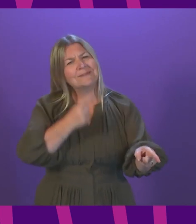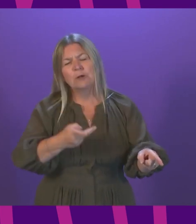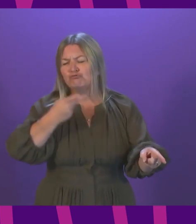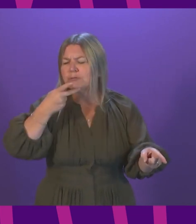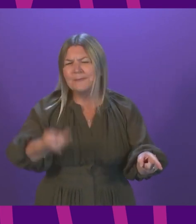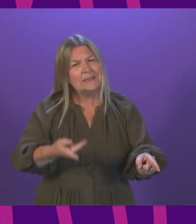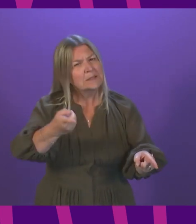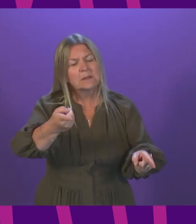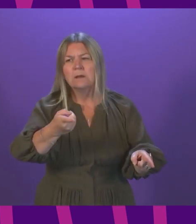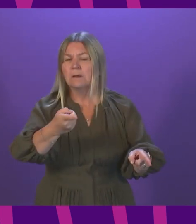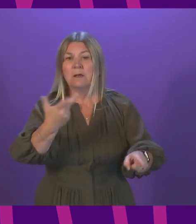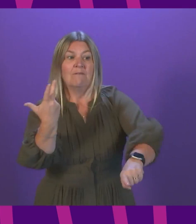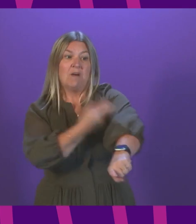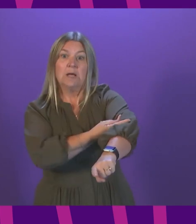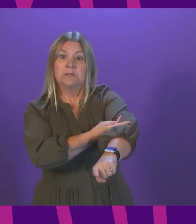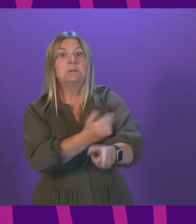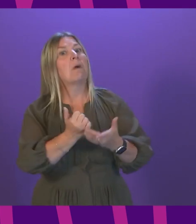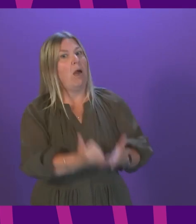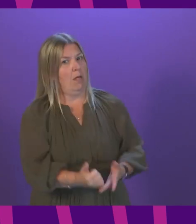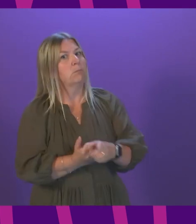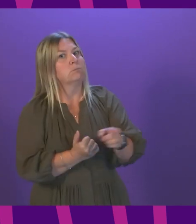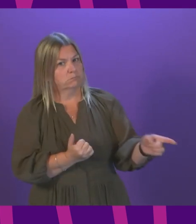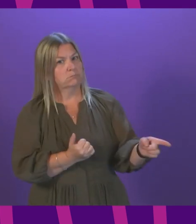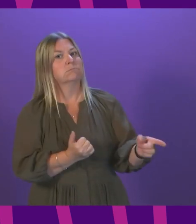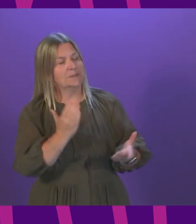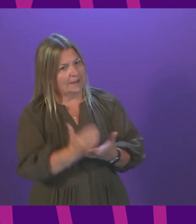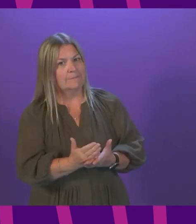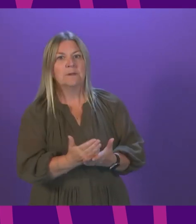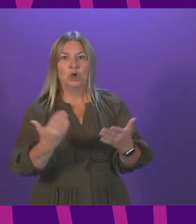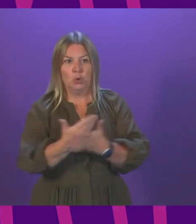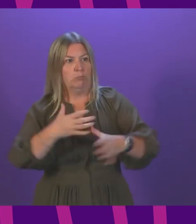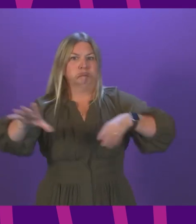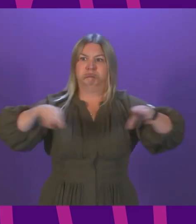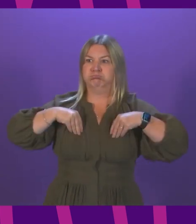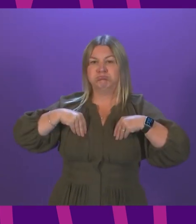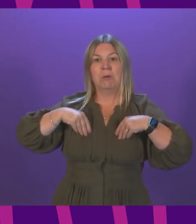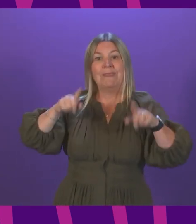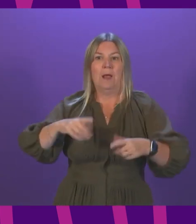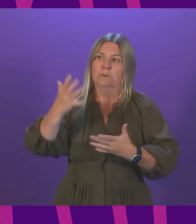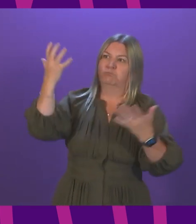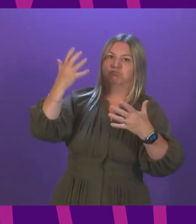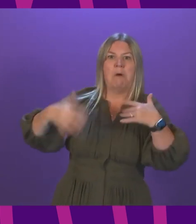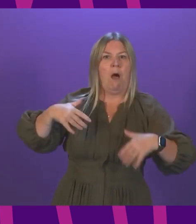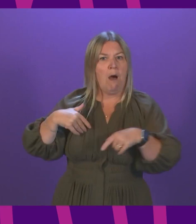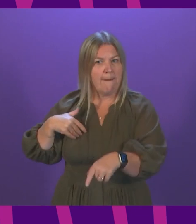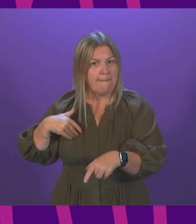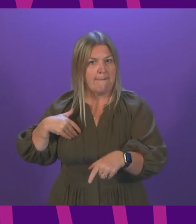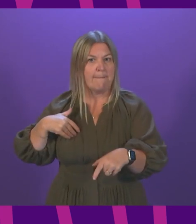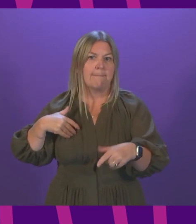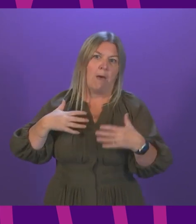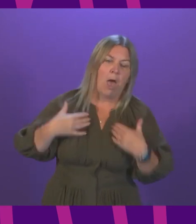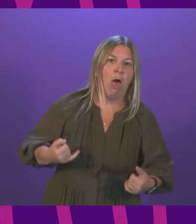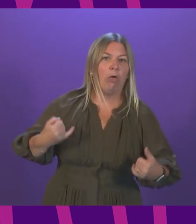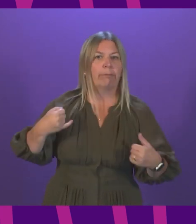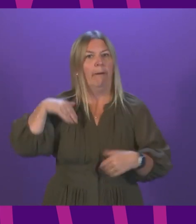vaccination has significantly weakened the link between new cases and serious harm to health, but it has not broken